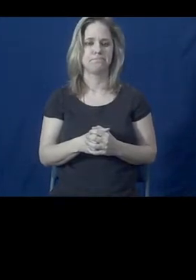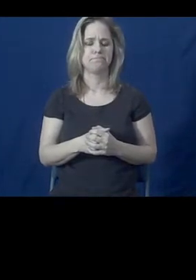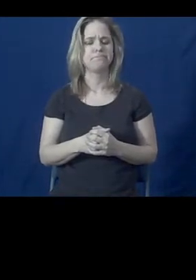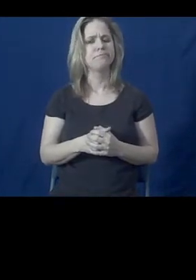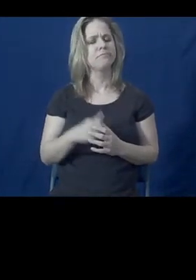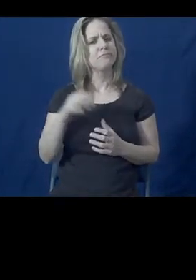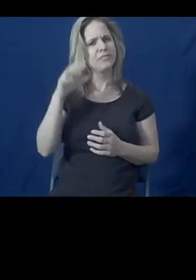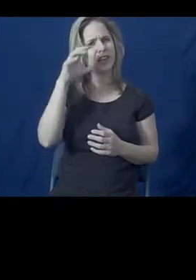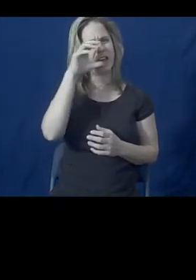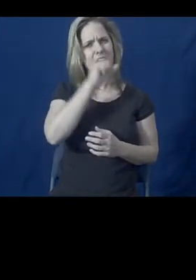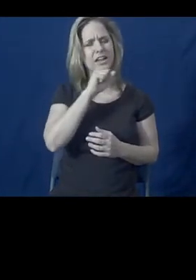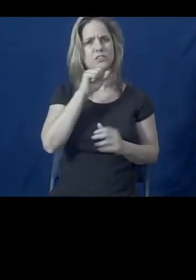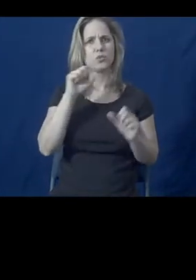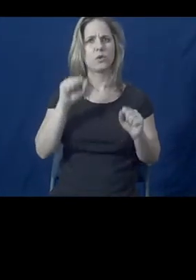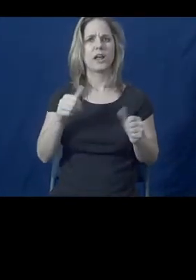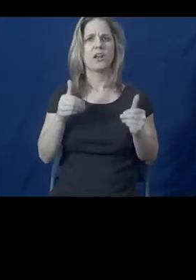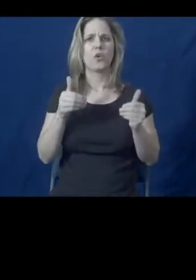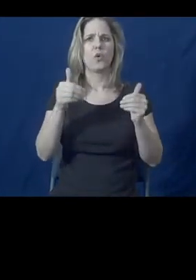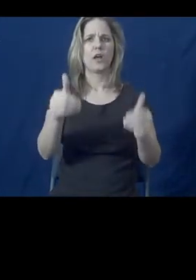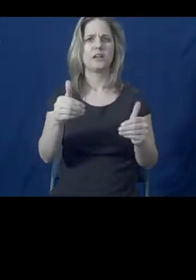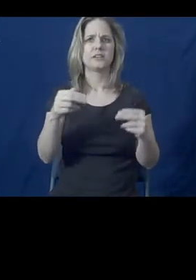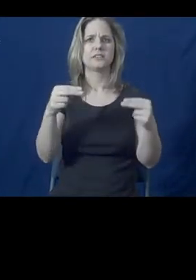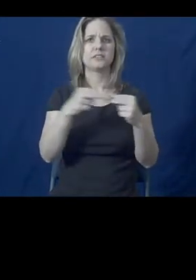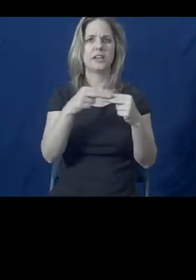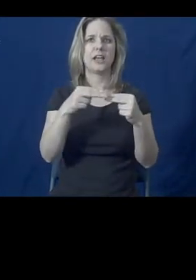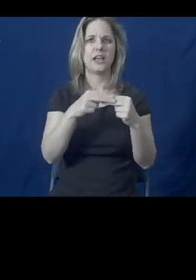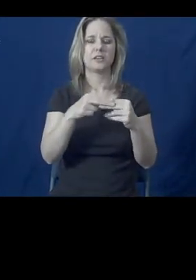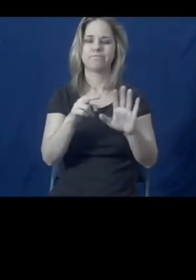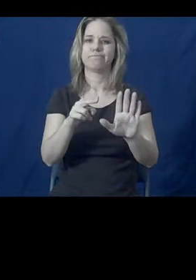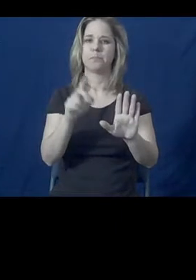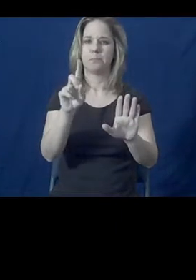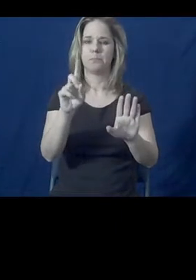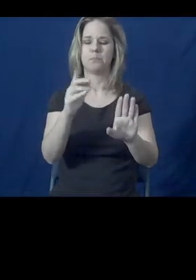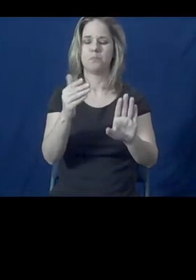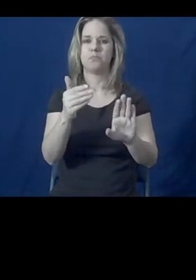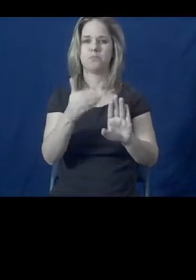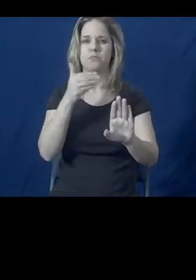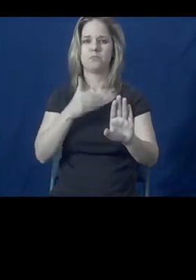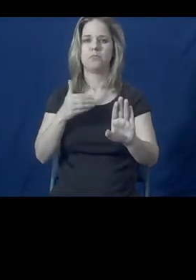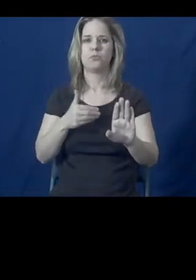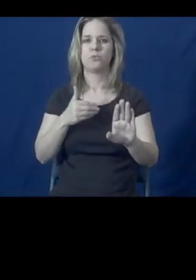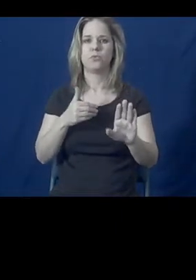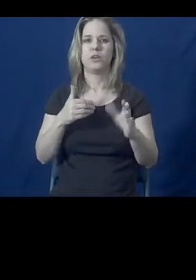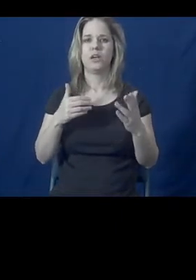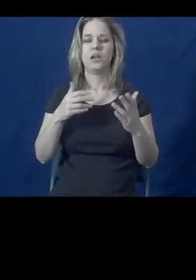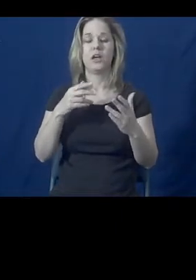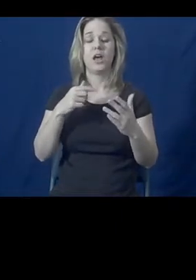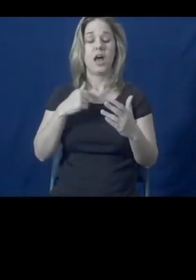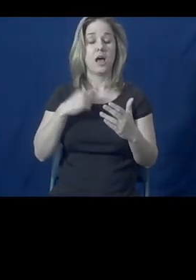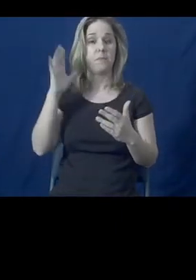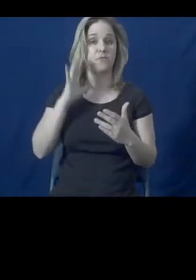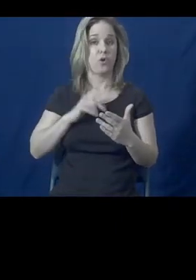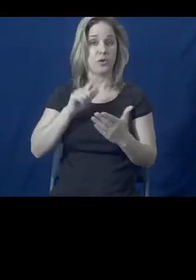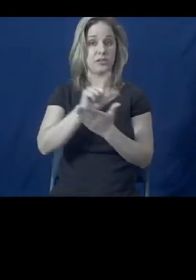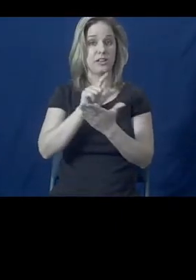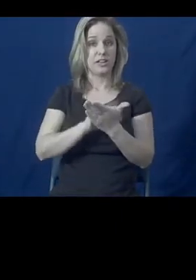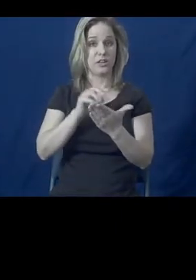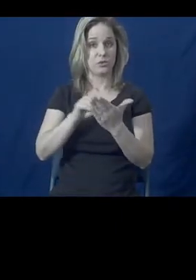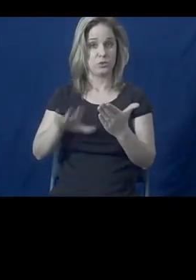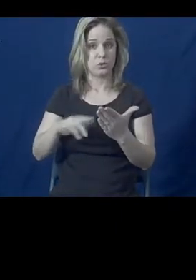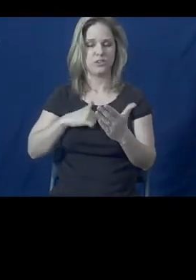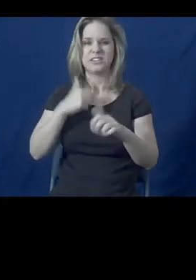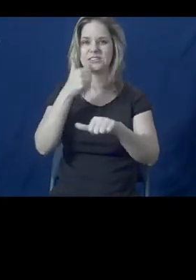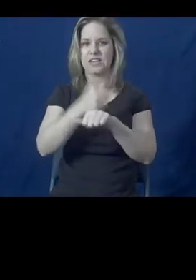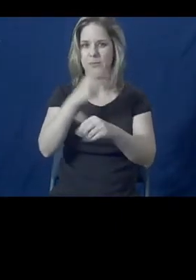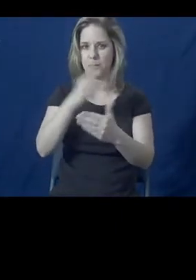I guess we can go to the slides. Before we do, I started a project as a legal fellow a couple